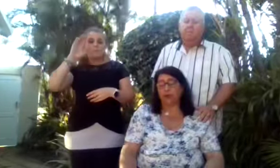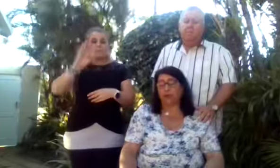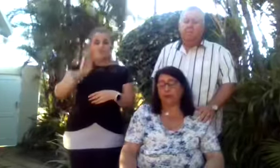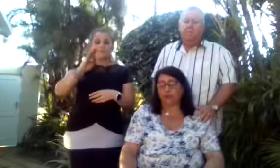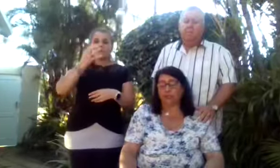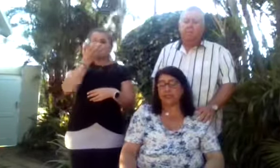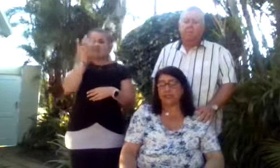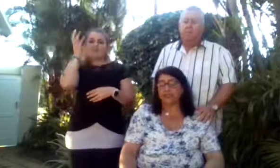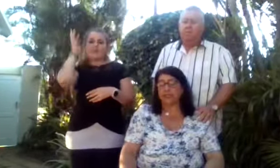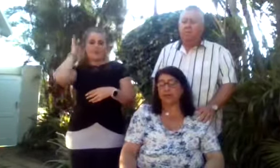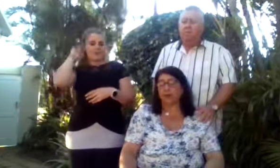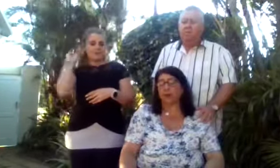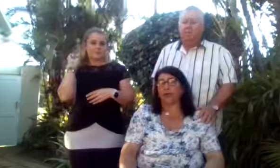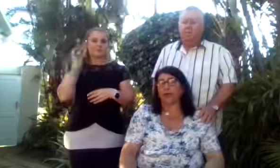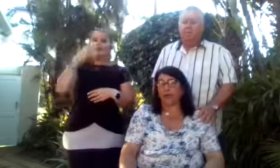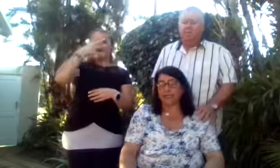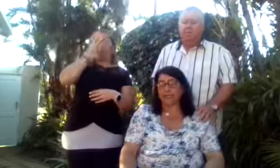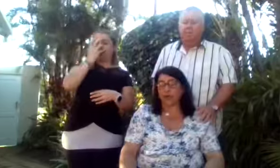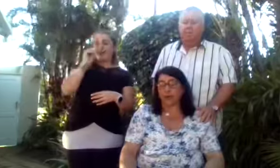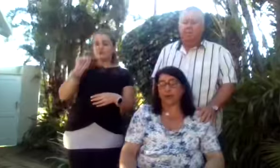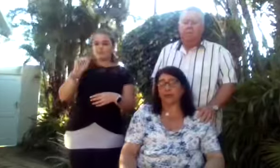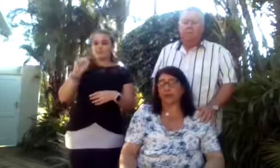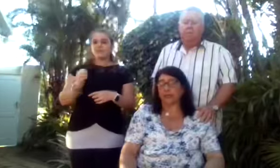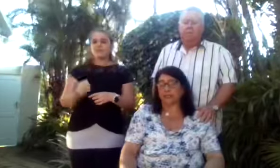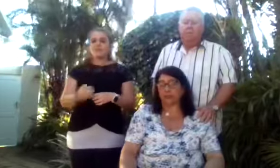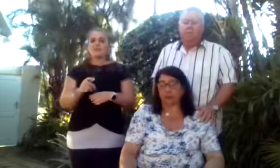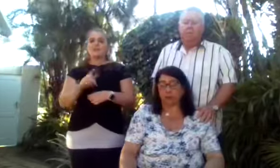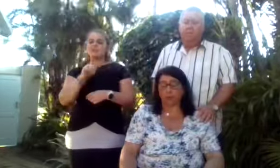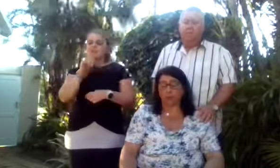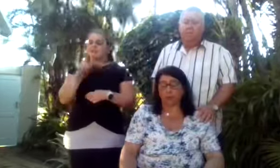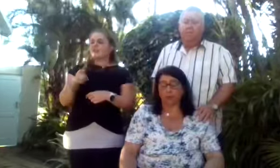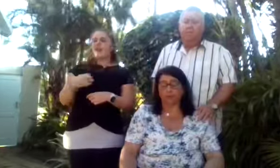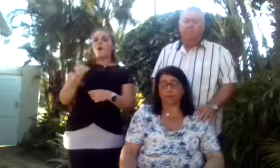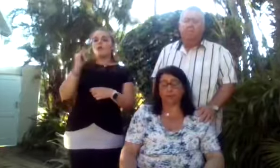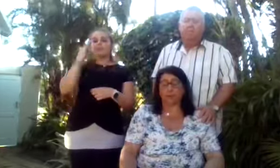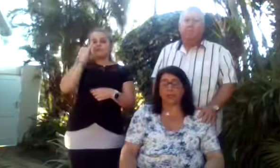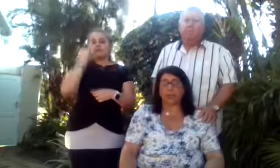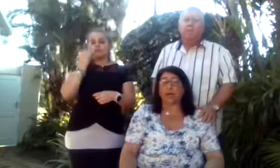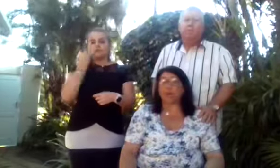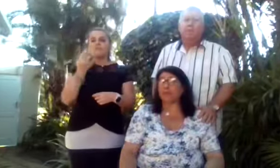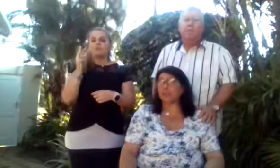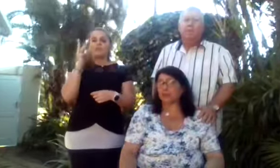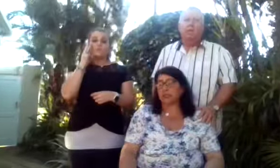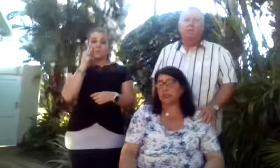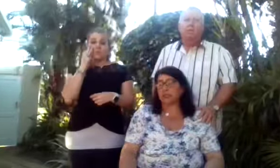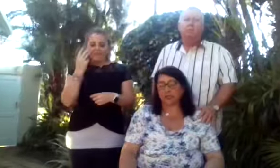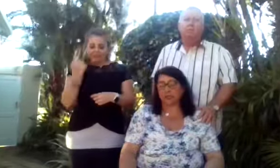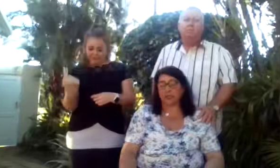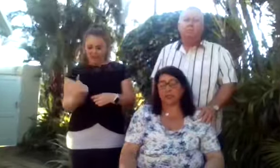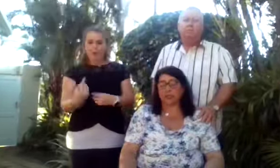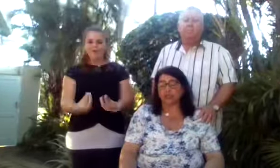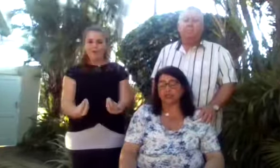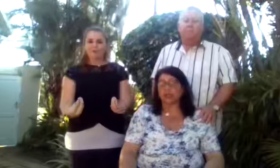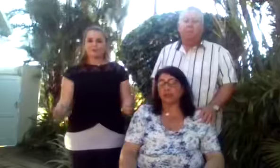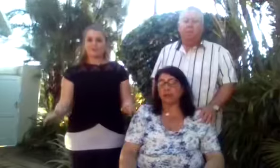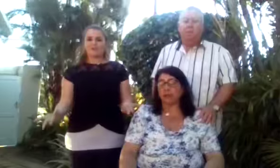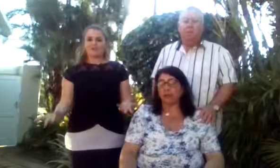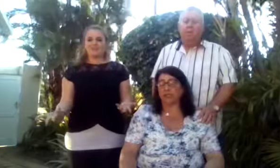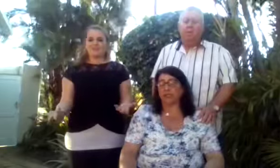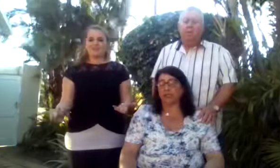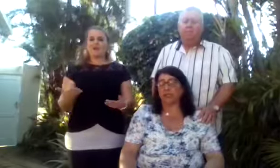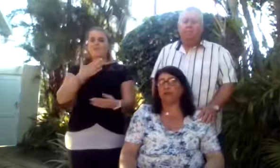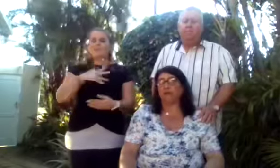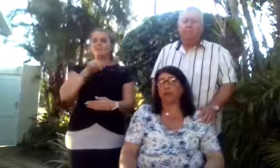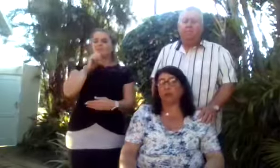who have treated Jess and Warren as their own since they were born. I must at this point just thank them